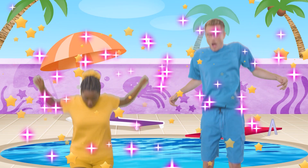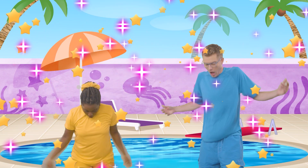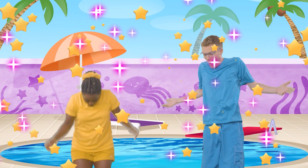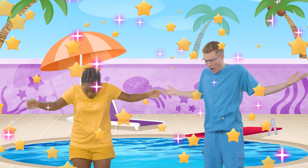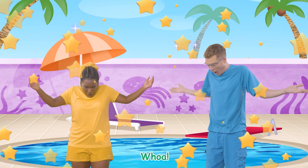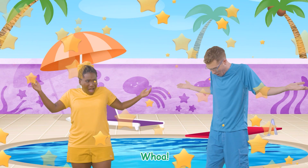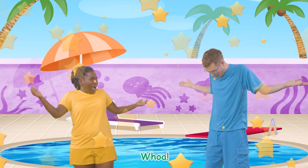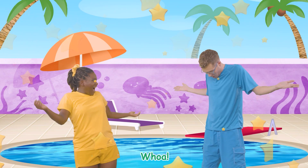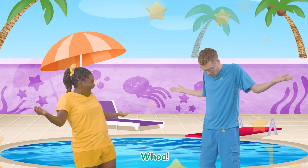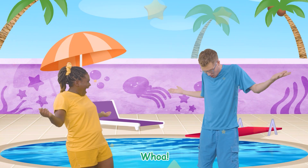Whoa!